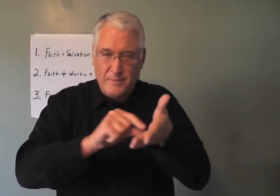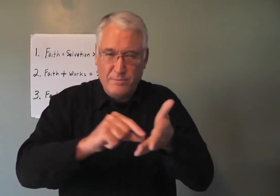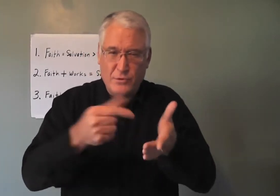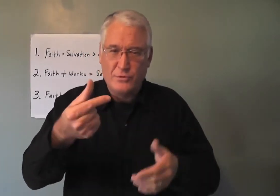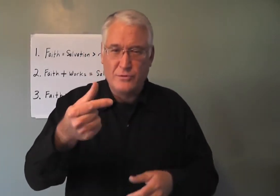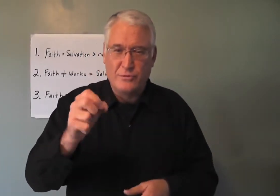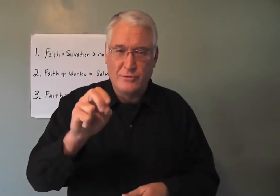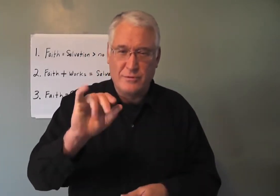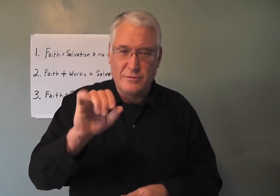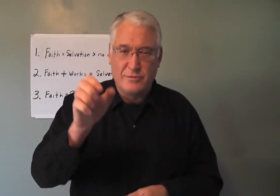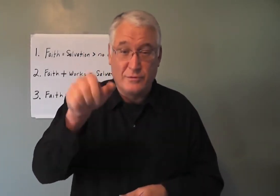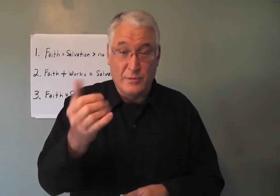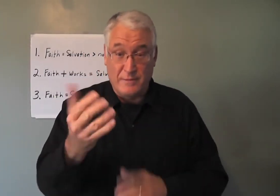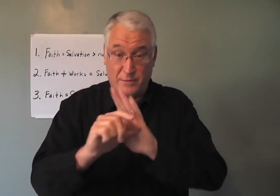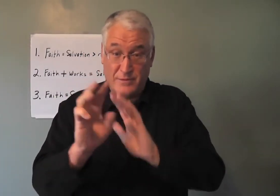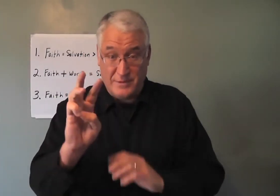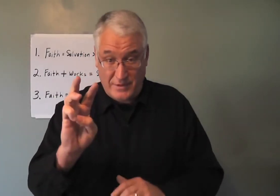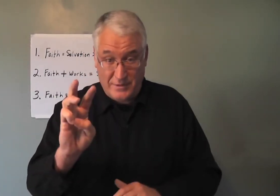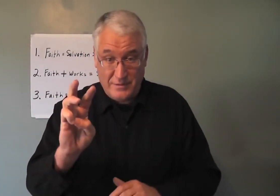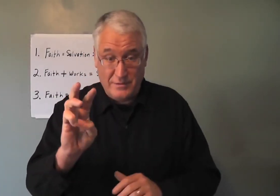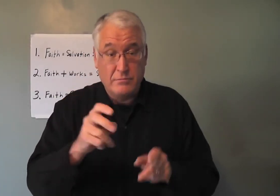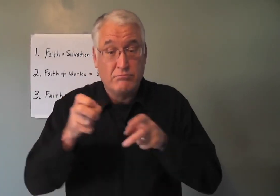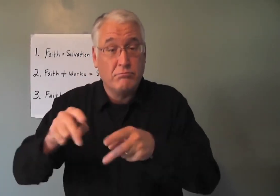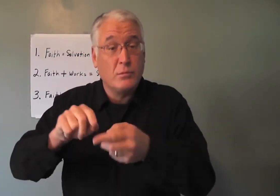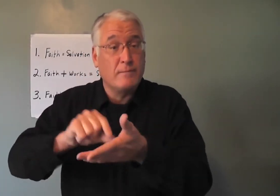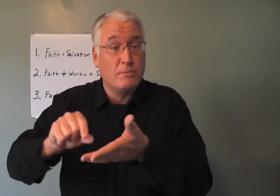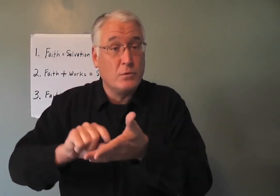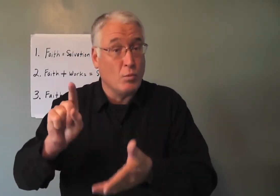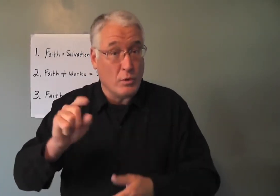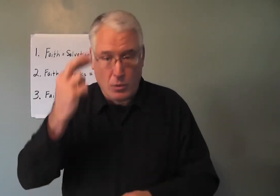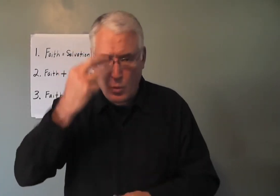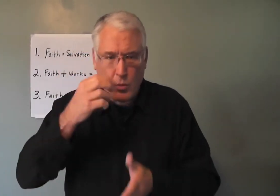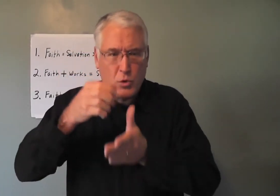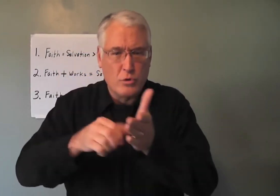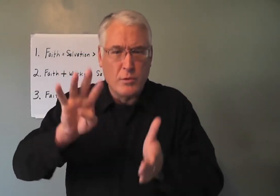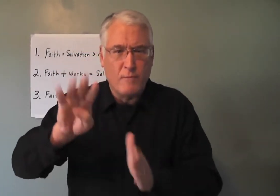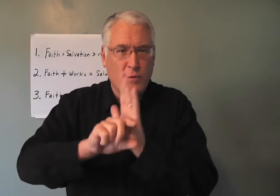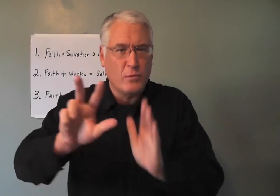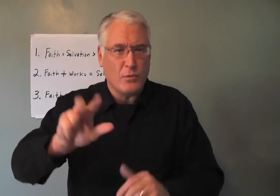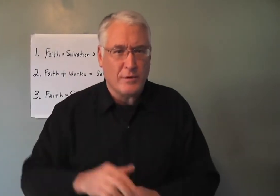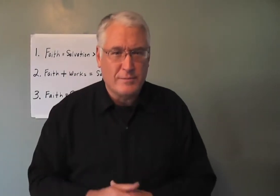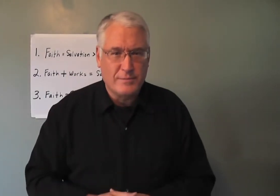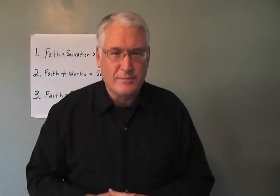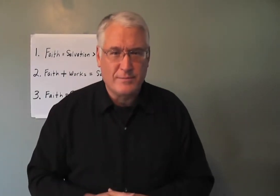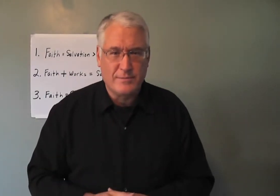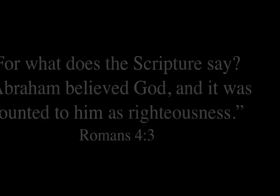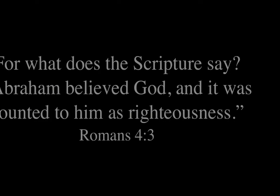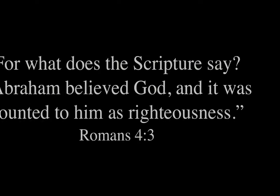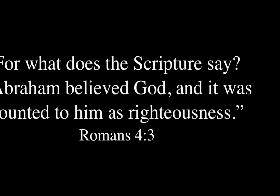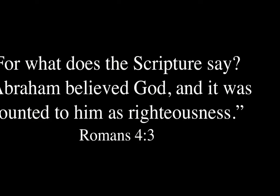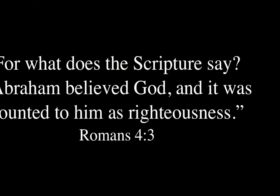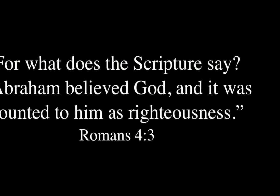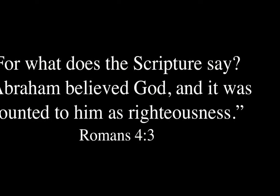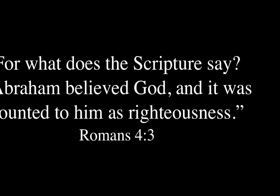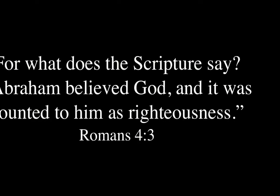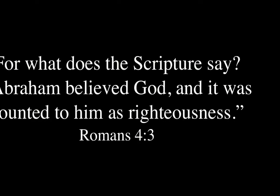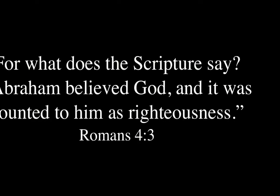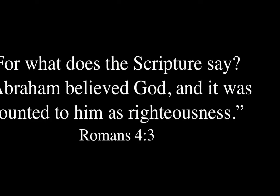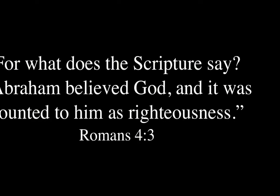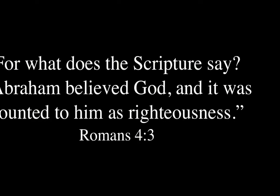he took those same verses from Genesis 15, 6. And he quoted him in his letter to the Romans. For what does the scripture say?